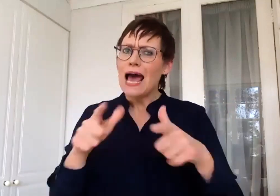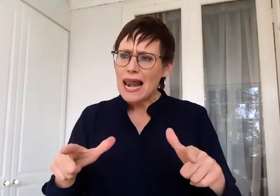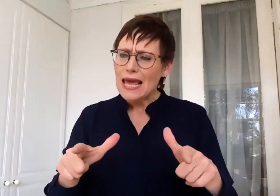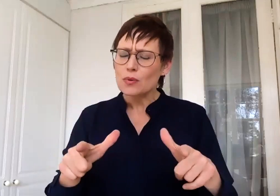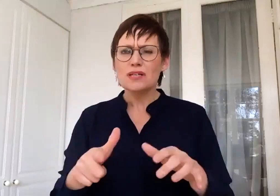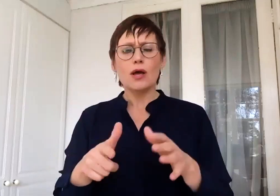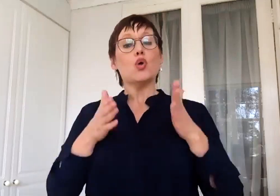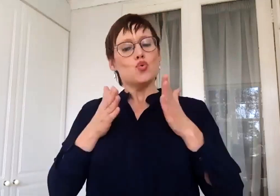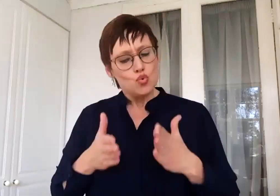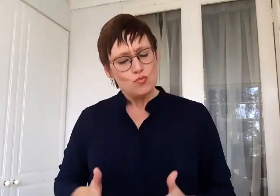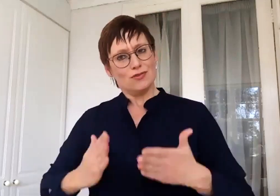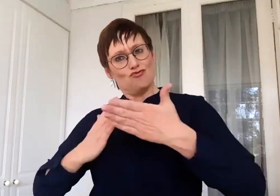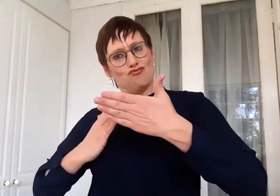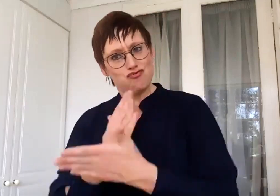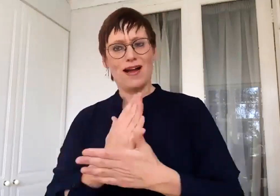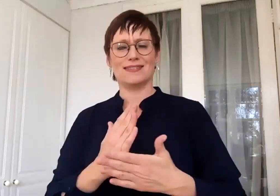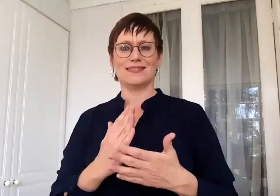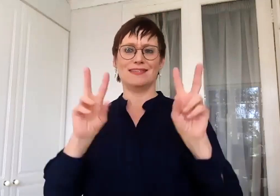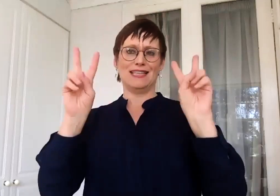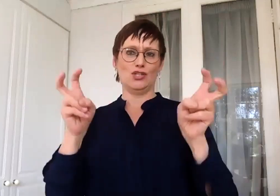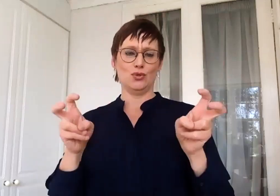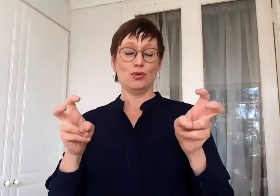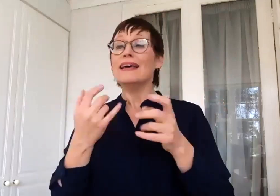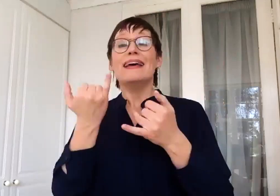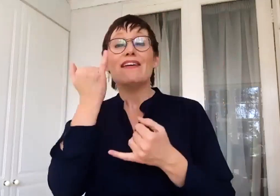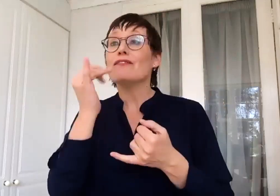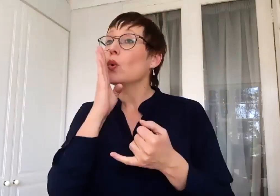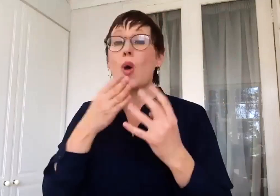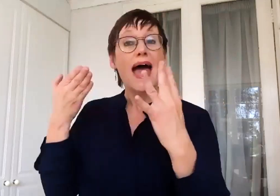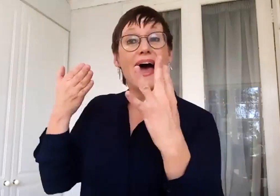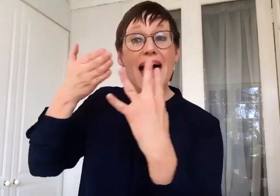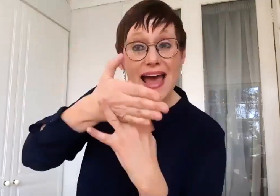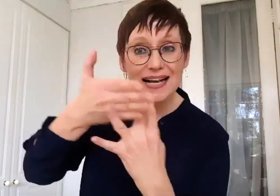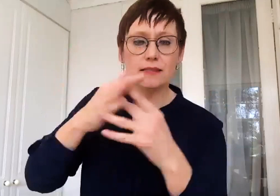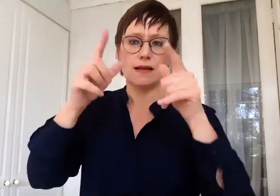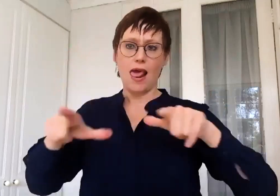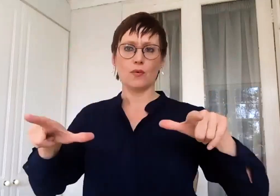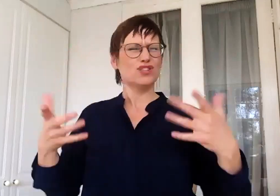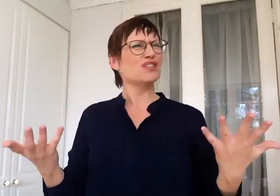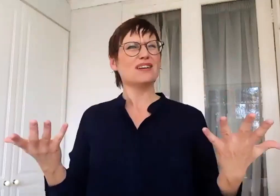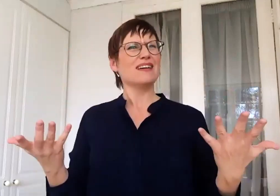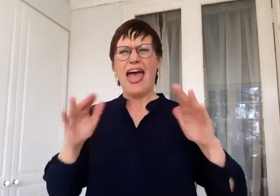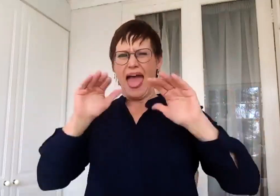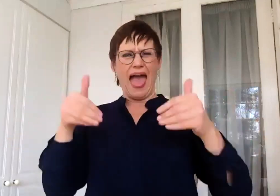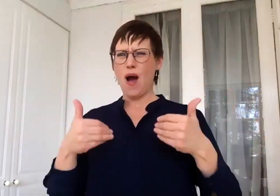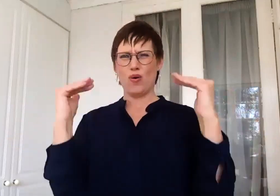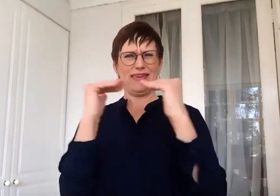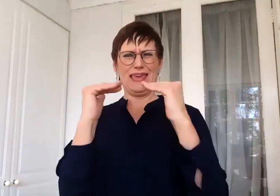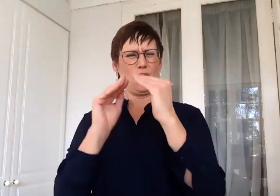on quality of life. And so without language, one cannot have equal and accessible communication. Without language or the language rights,